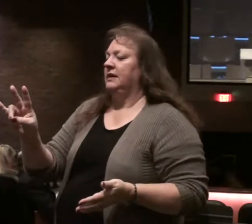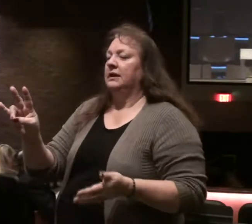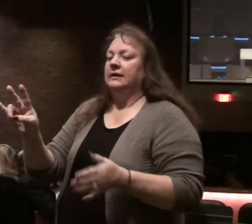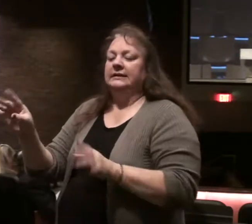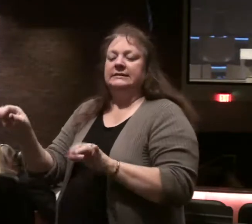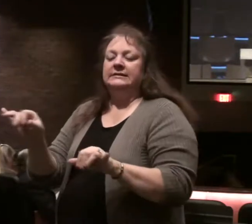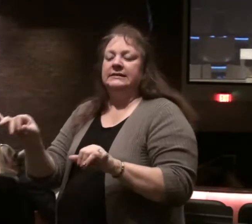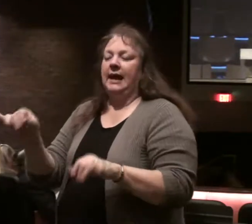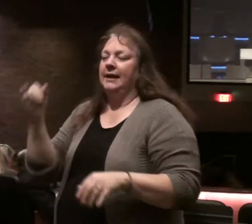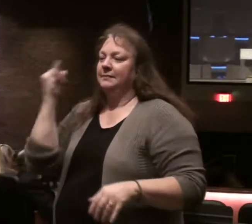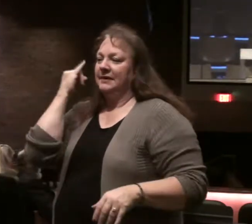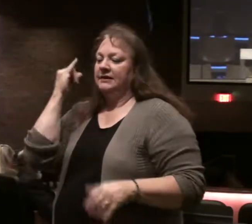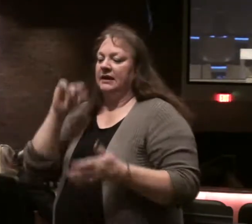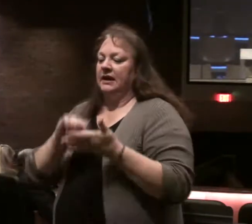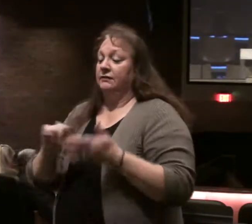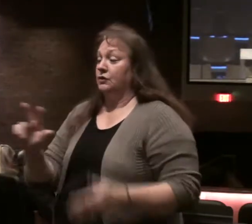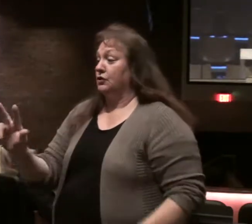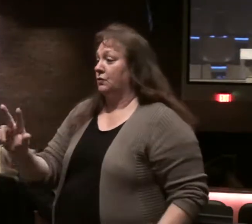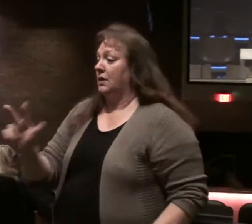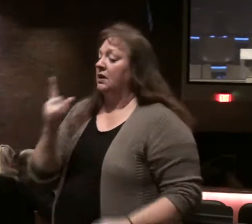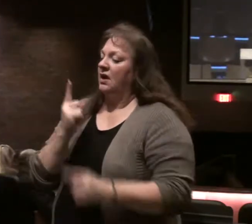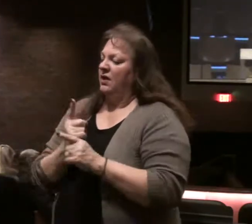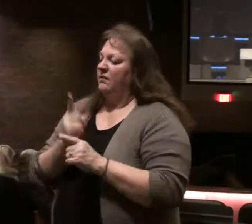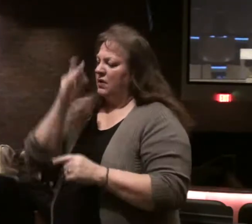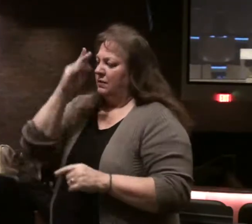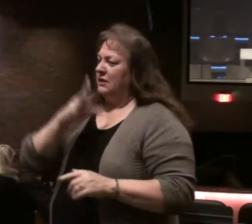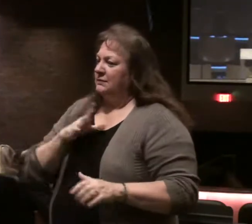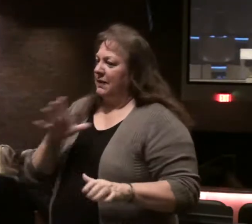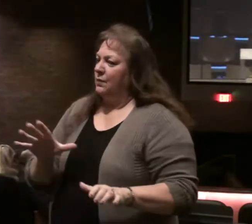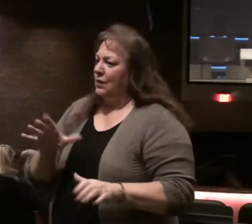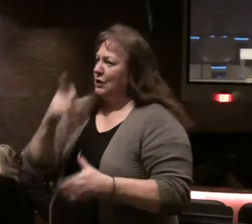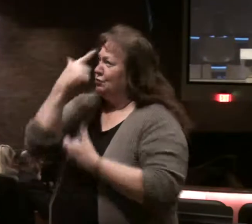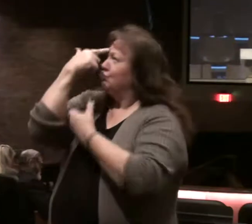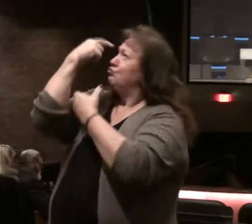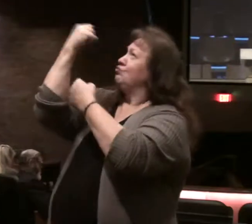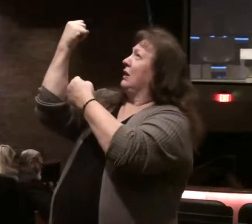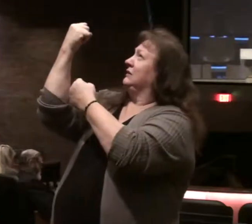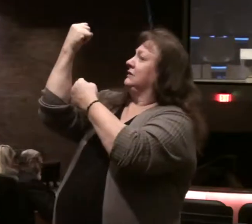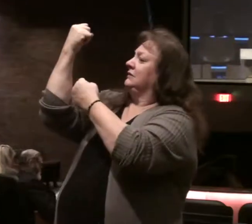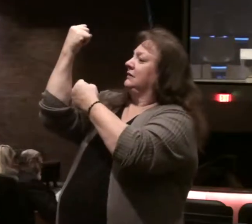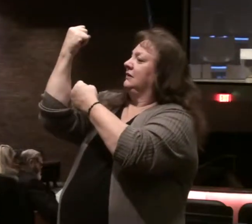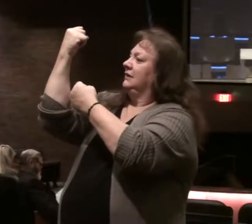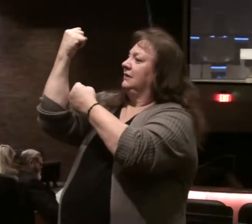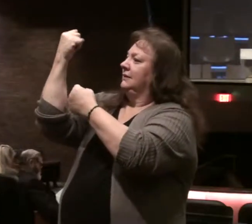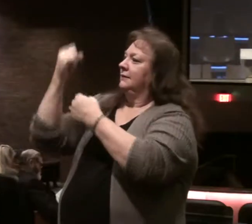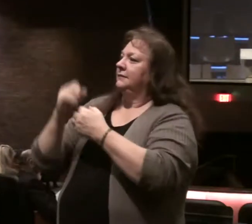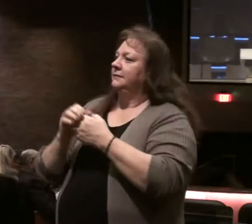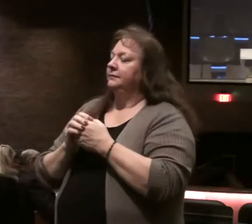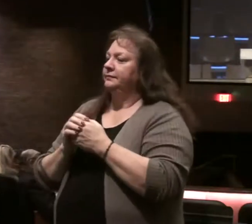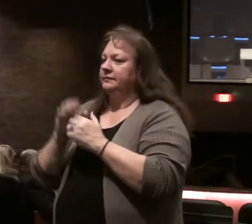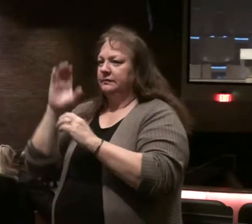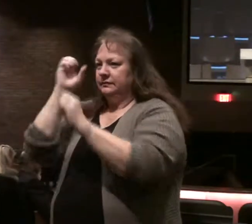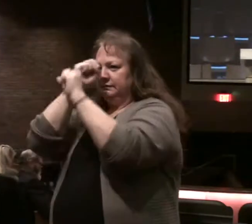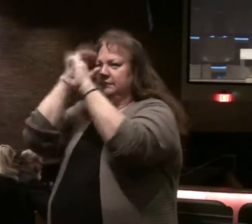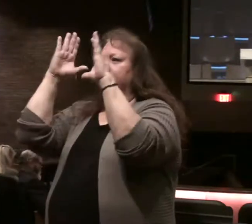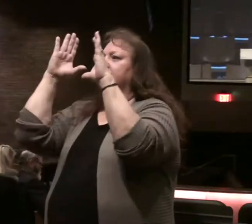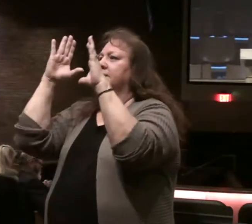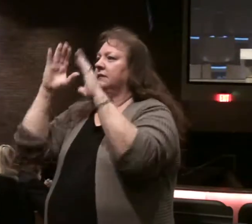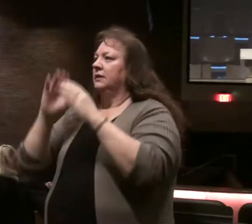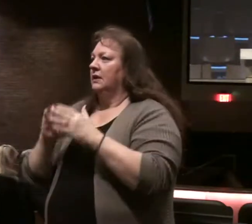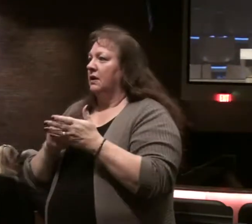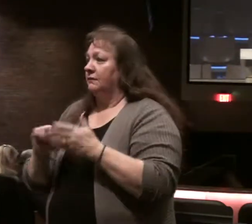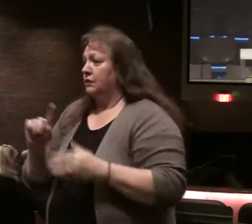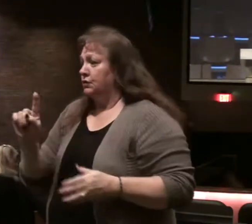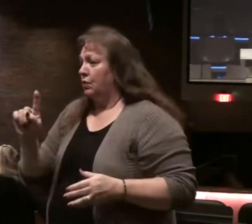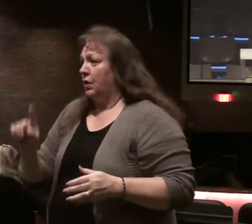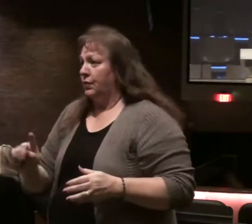very similar illustration of verse 3 of the righteous man who trusts in the Lord gives a similar picture of verse 3 so